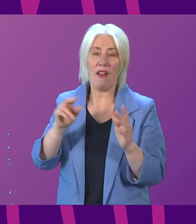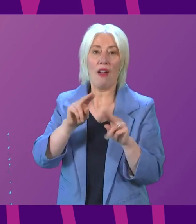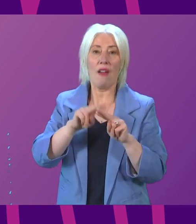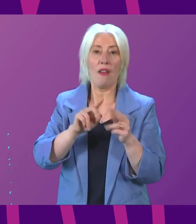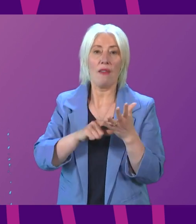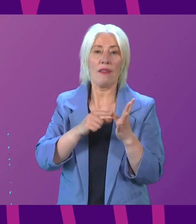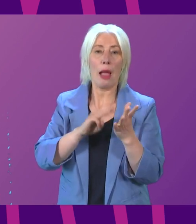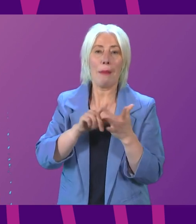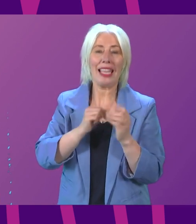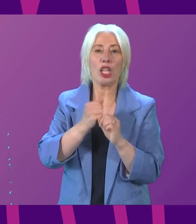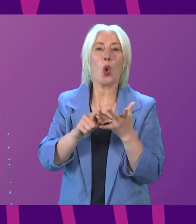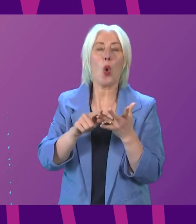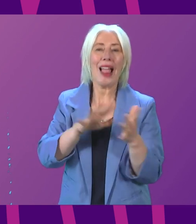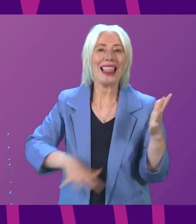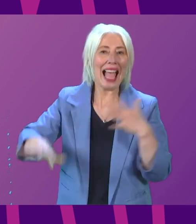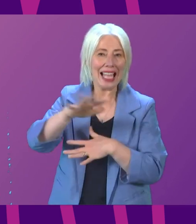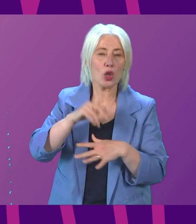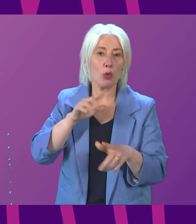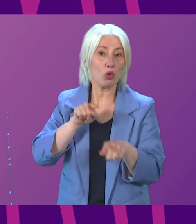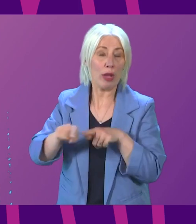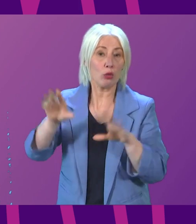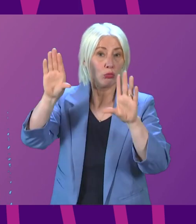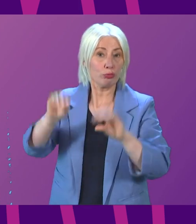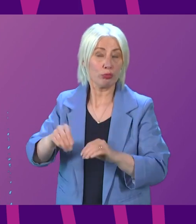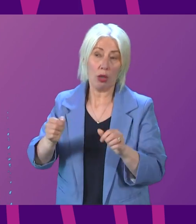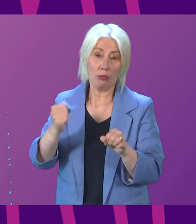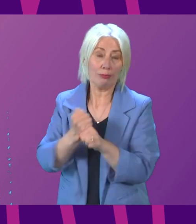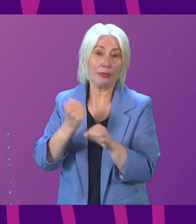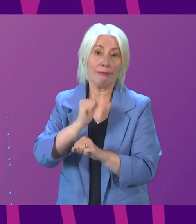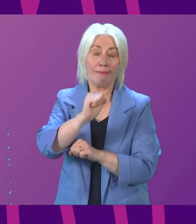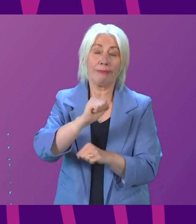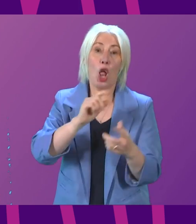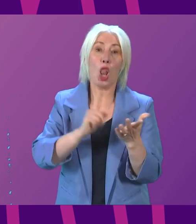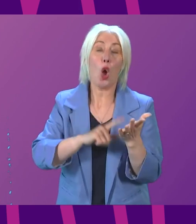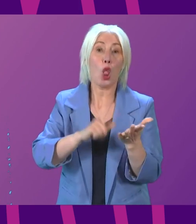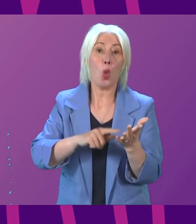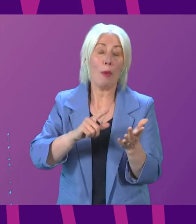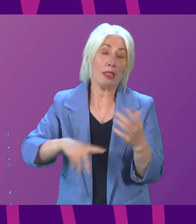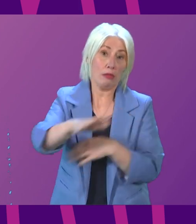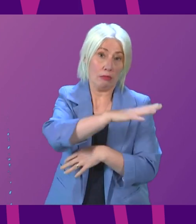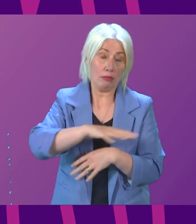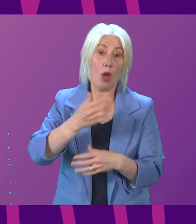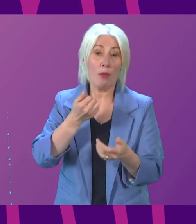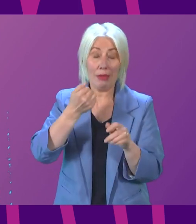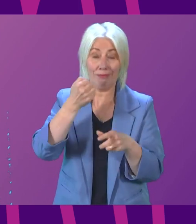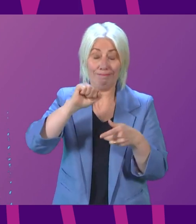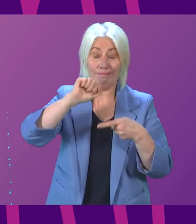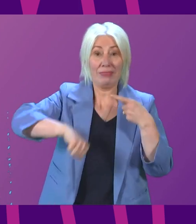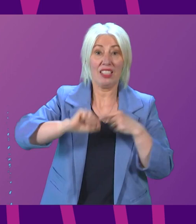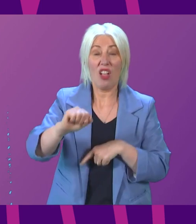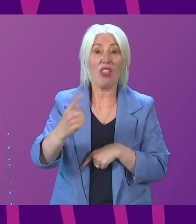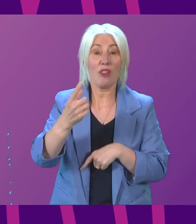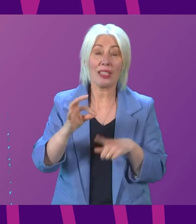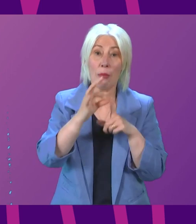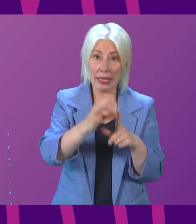developing what they describe as a luxury tourist resort on the banks of Loch Olmend at Baloch. Our successful campaign to defeat their first application saw a record 60,000